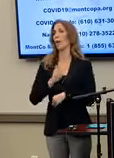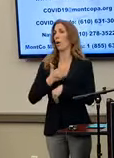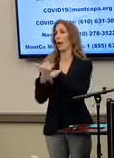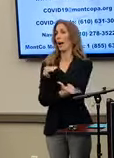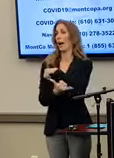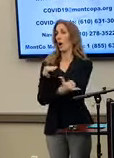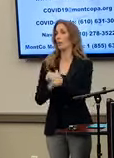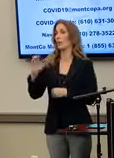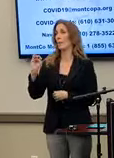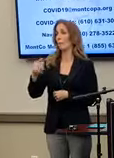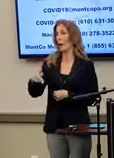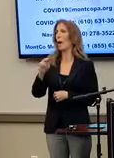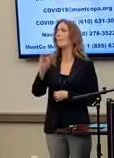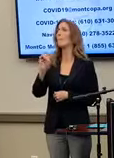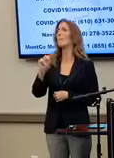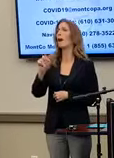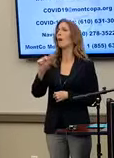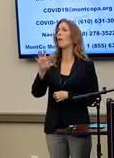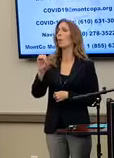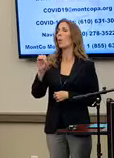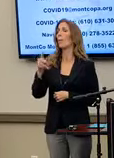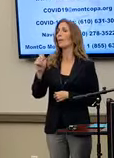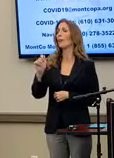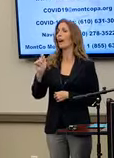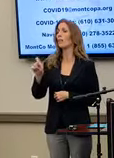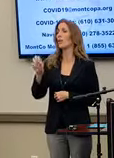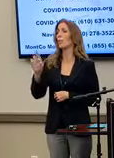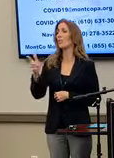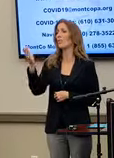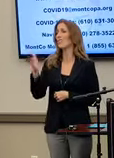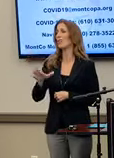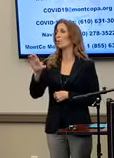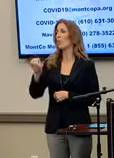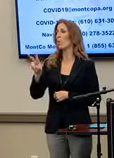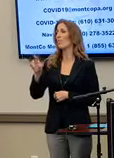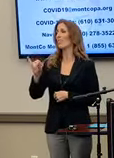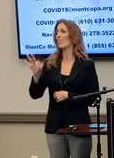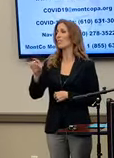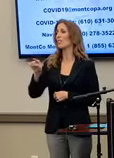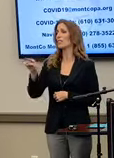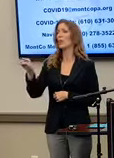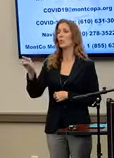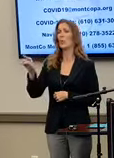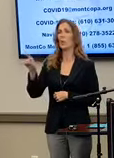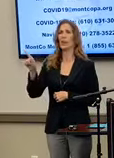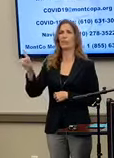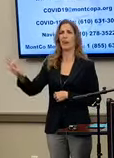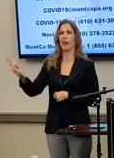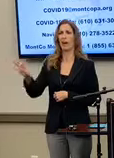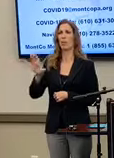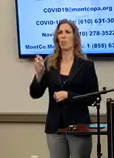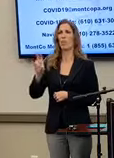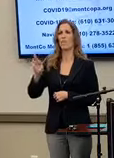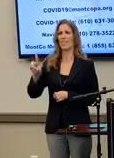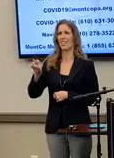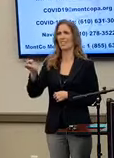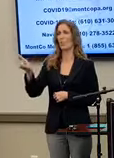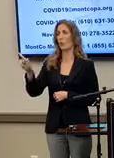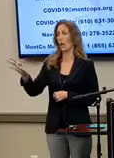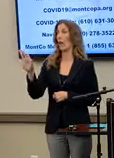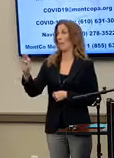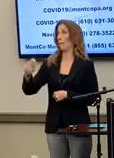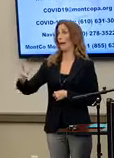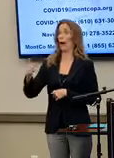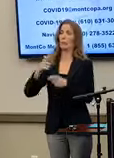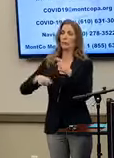moncopa.org slash COVID-19, and that map is probably being updated as I speak